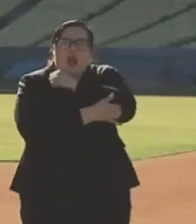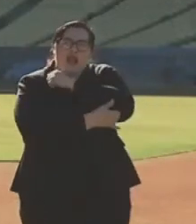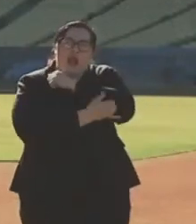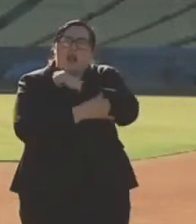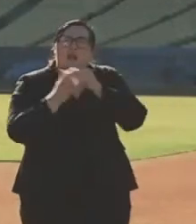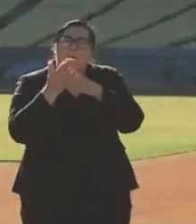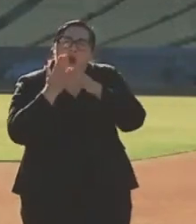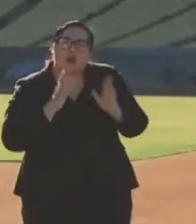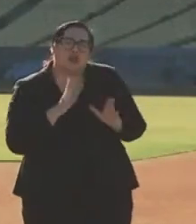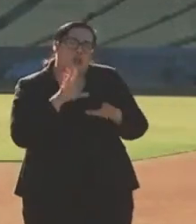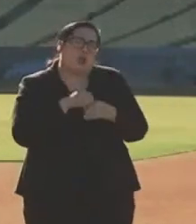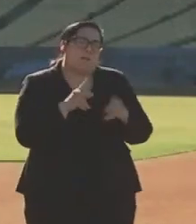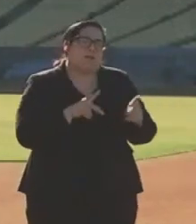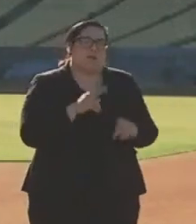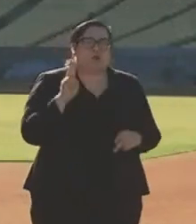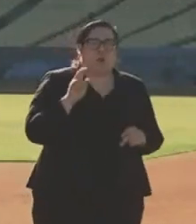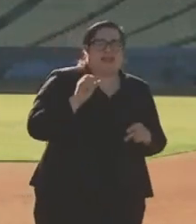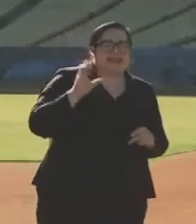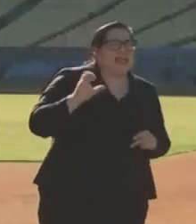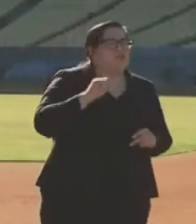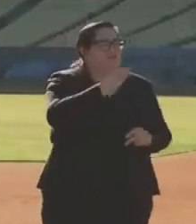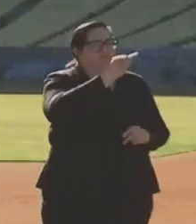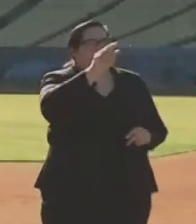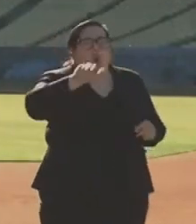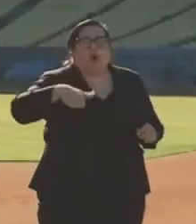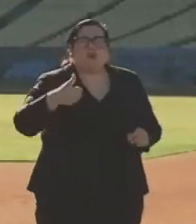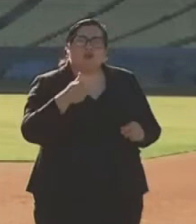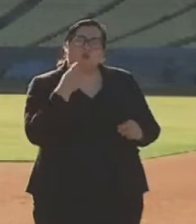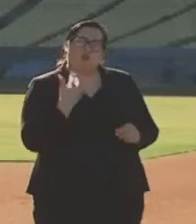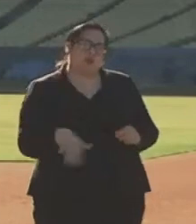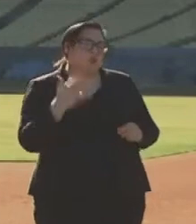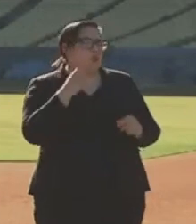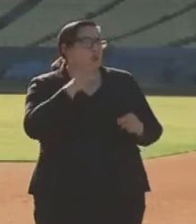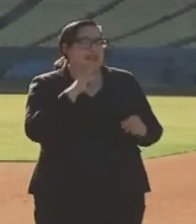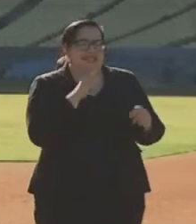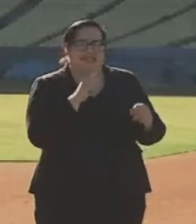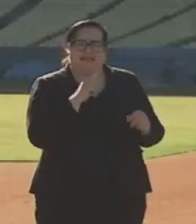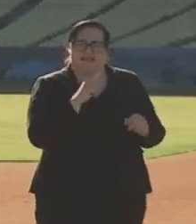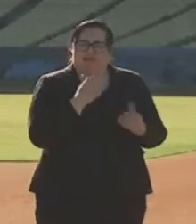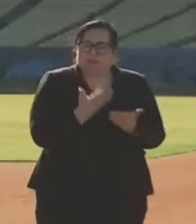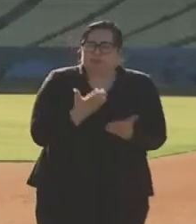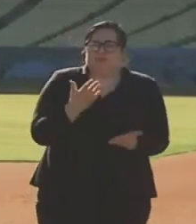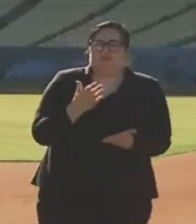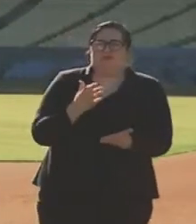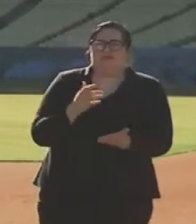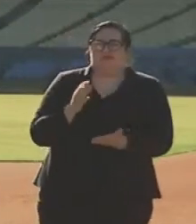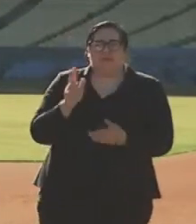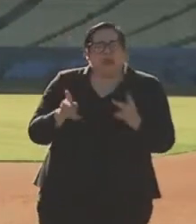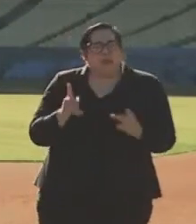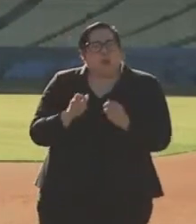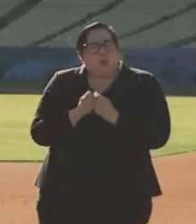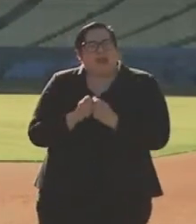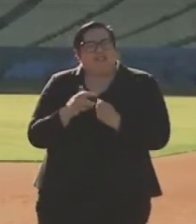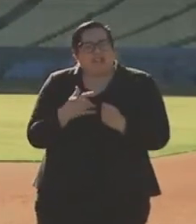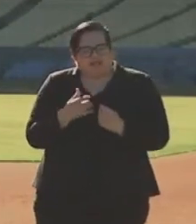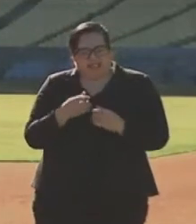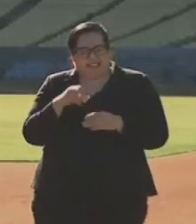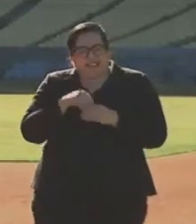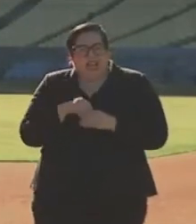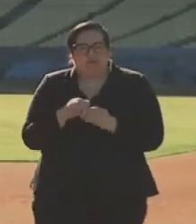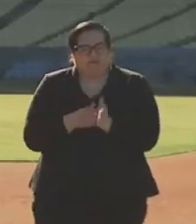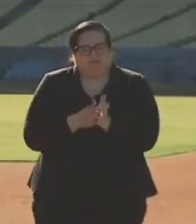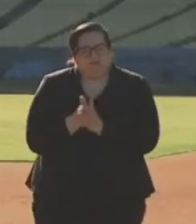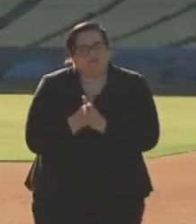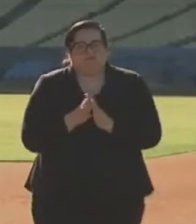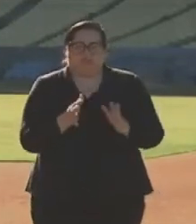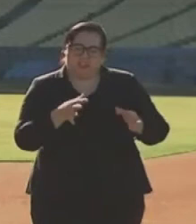those folks from USC and others. It's an extraordinary testament to people with resolve, with grit and